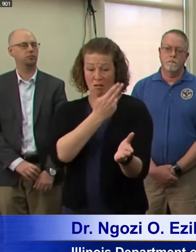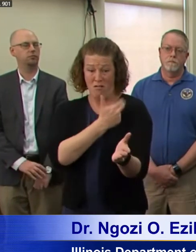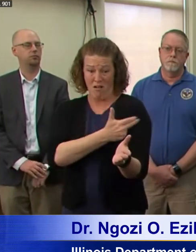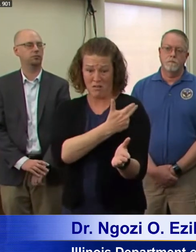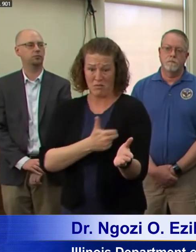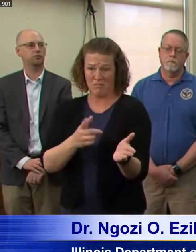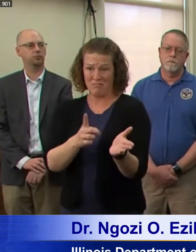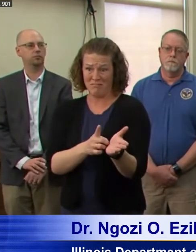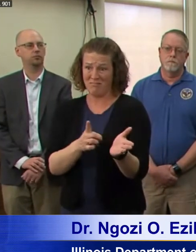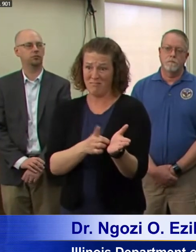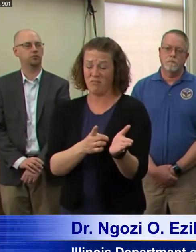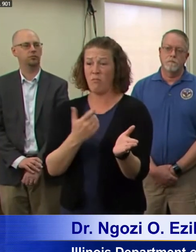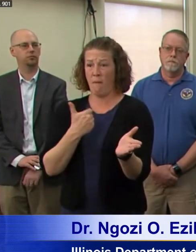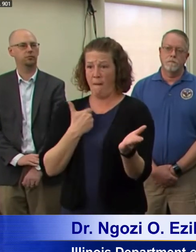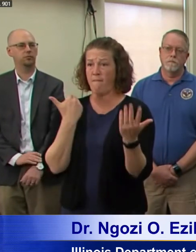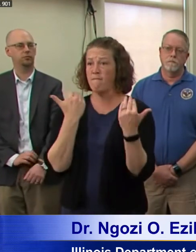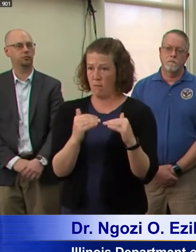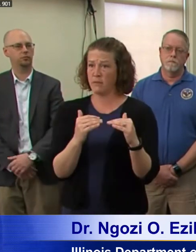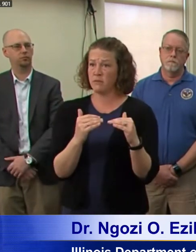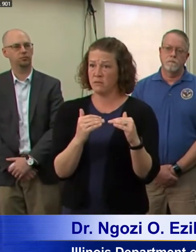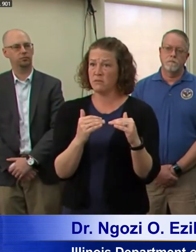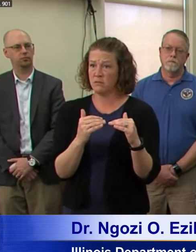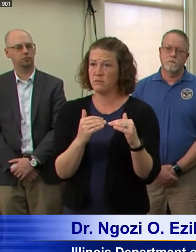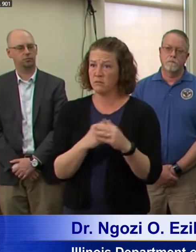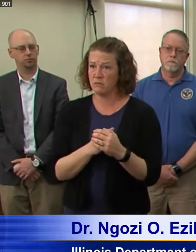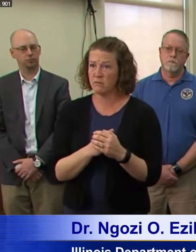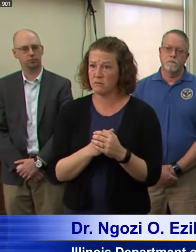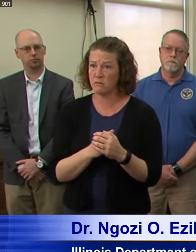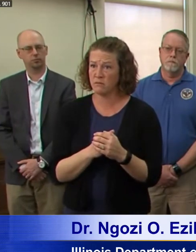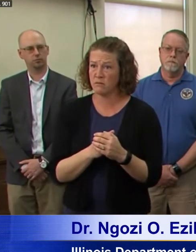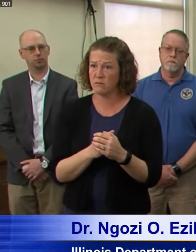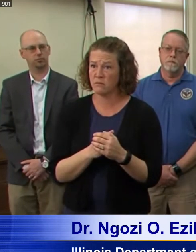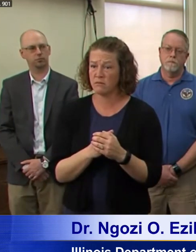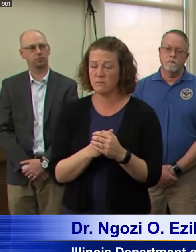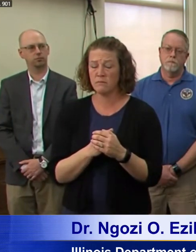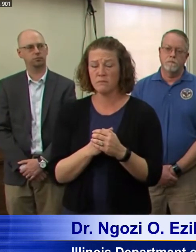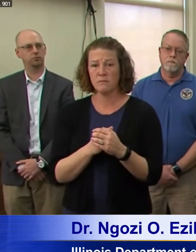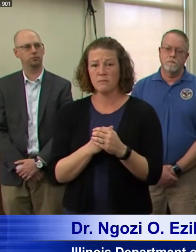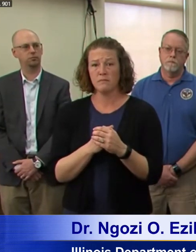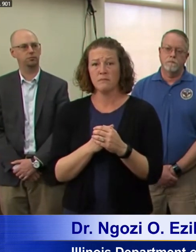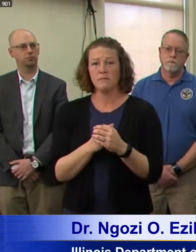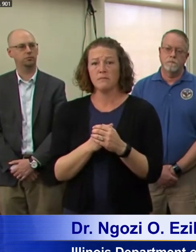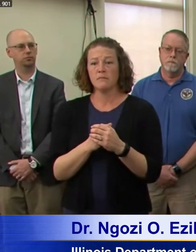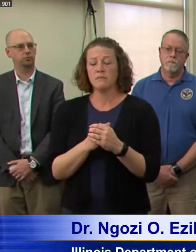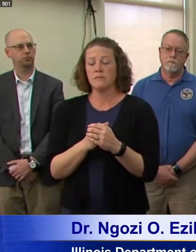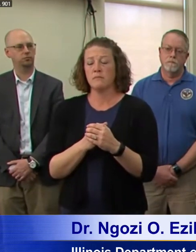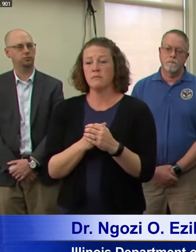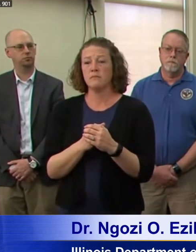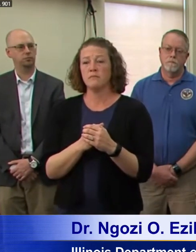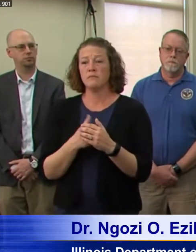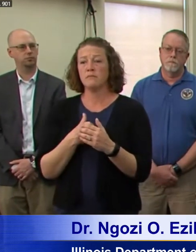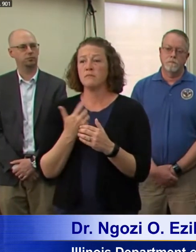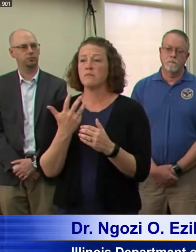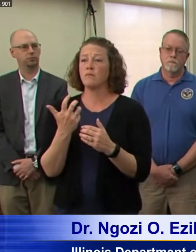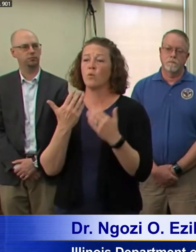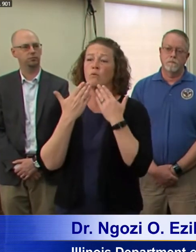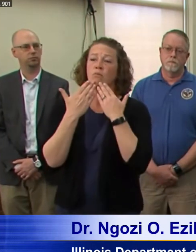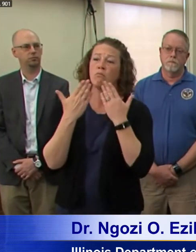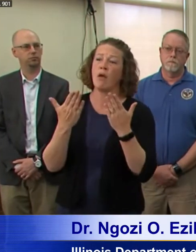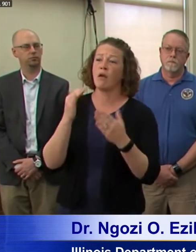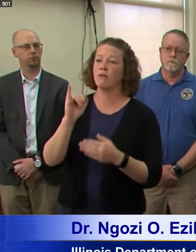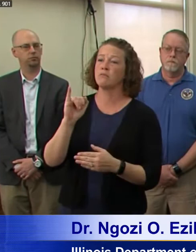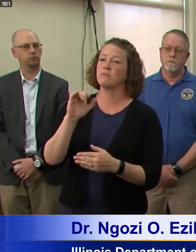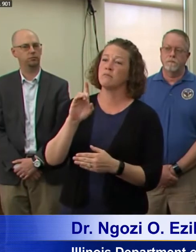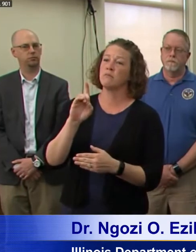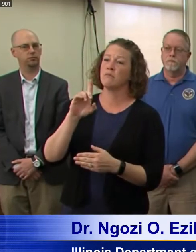who gets care and who doesn't. Let me start by thanking Team IDPH, the